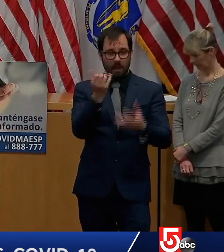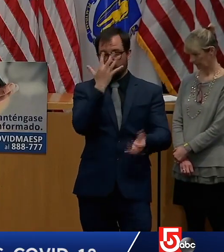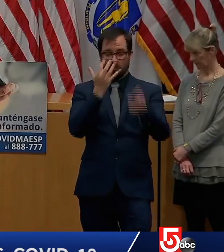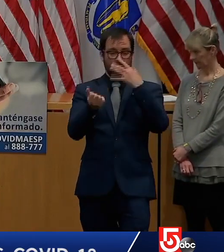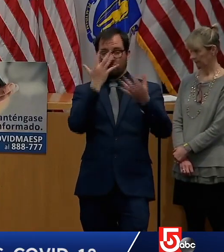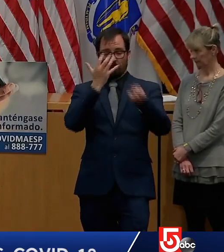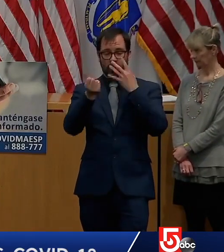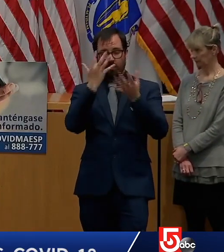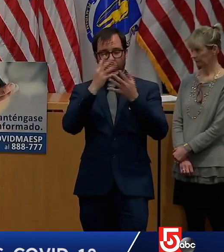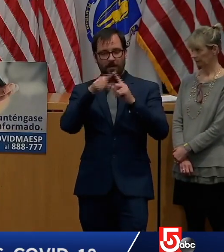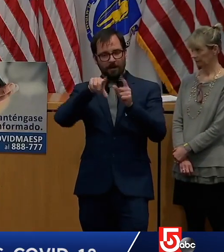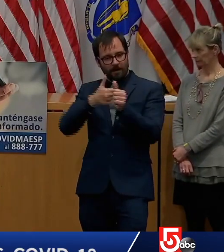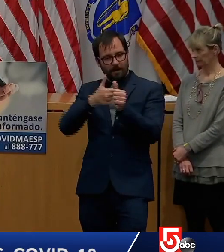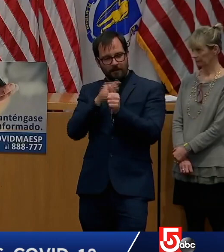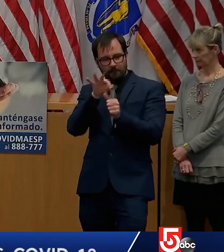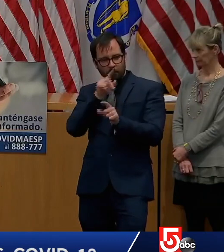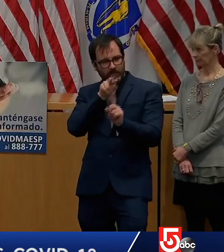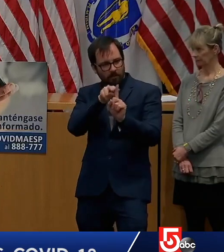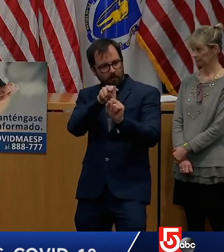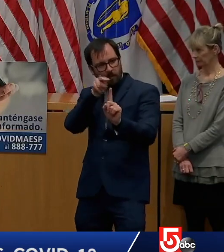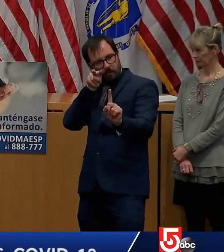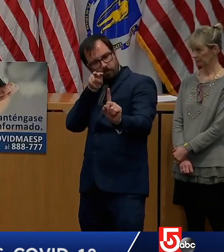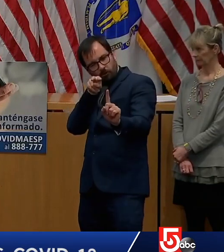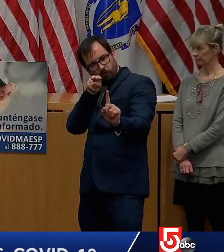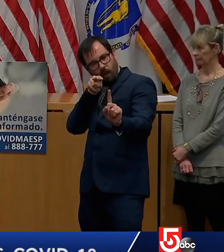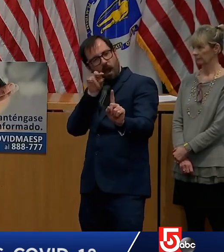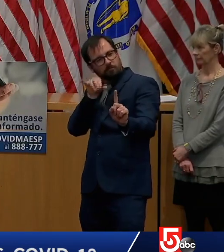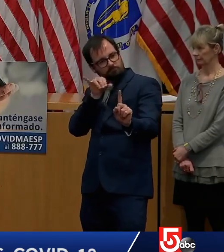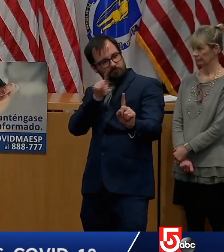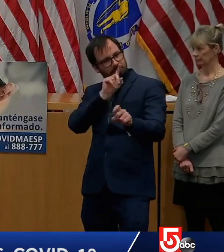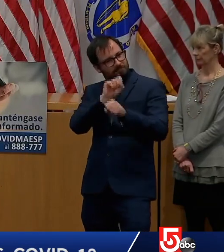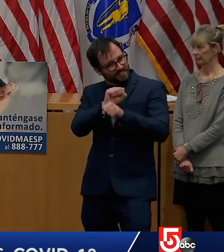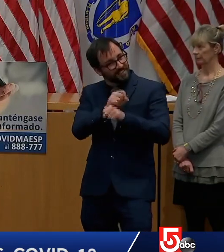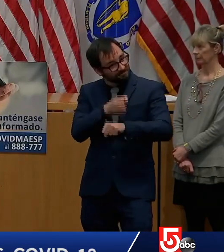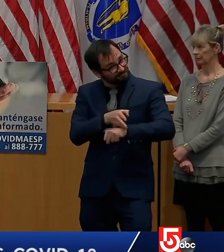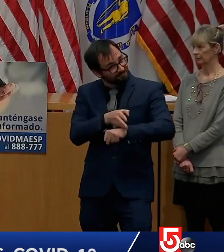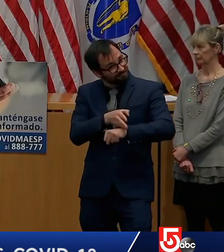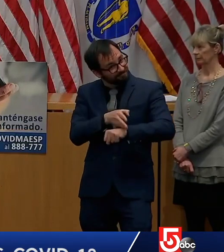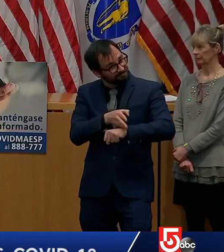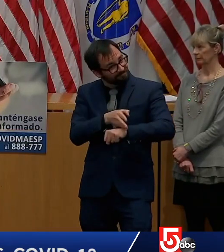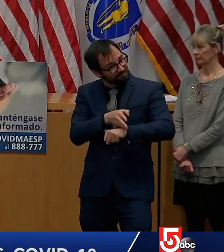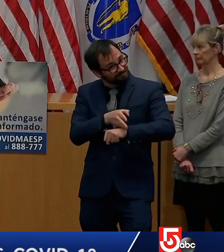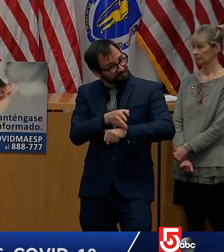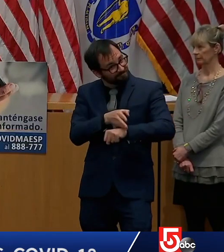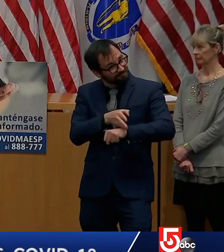the school closings, the essential businesses, the stay-at-home orders,